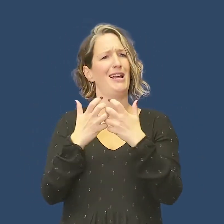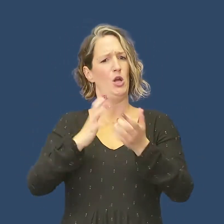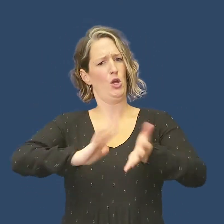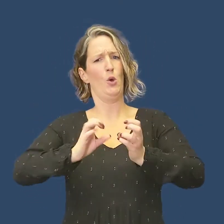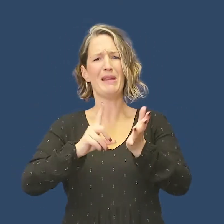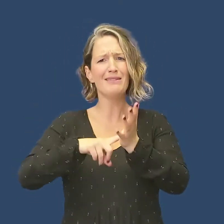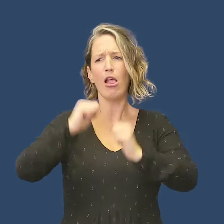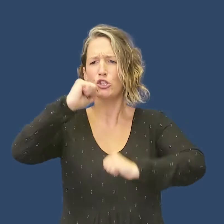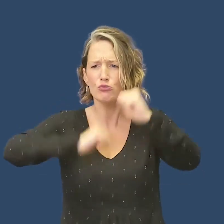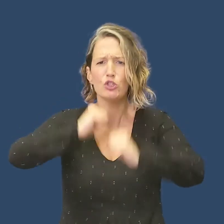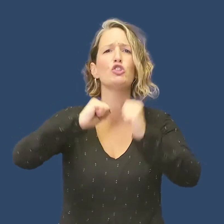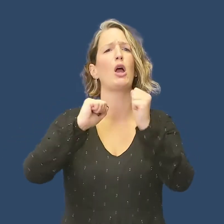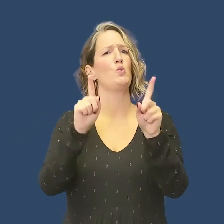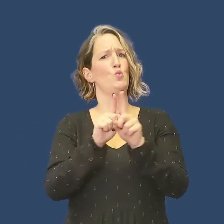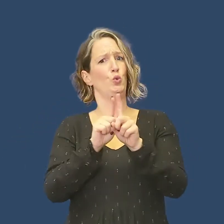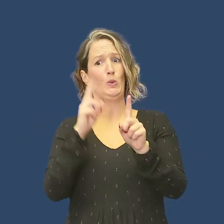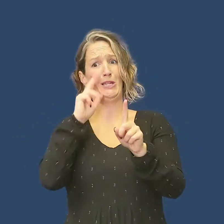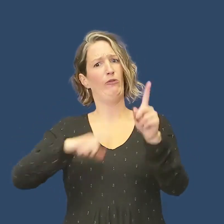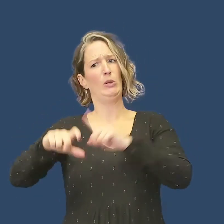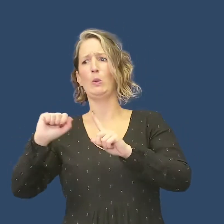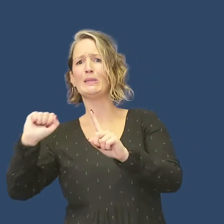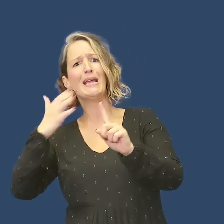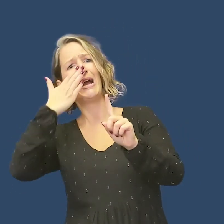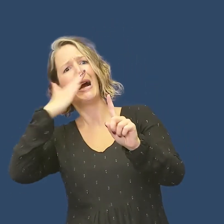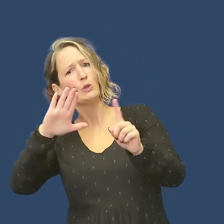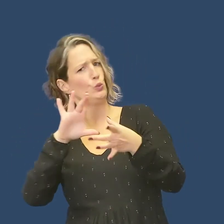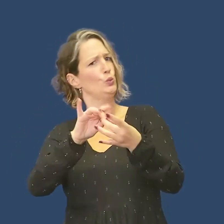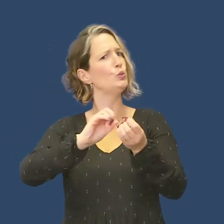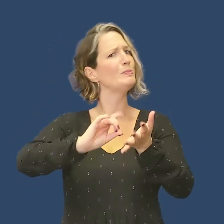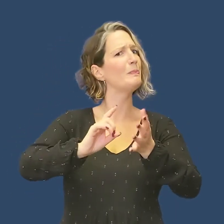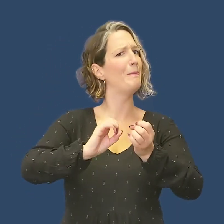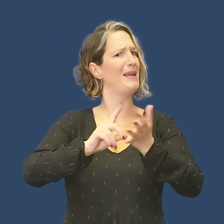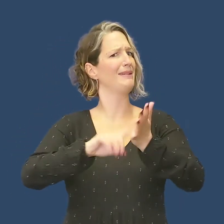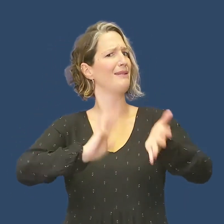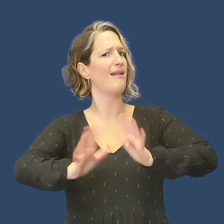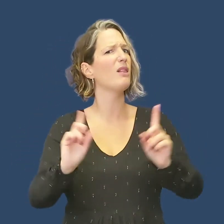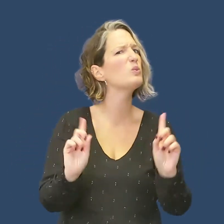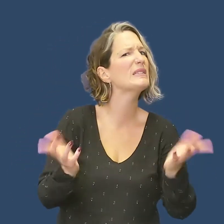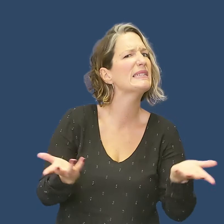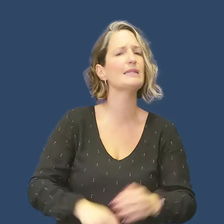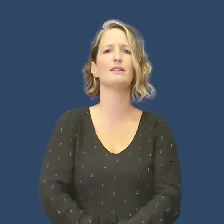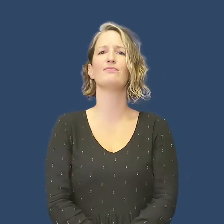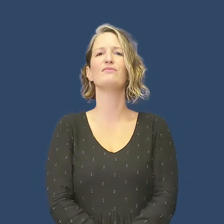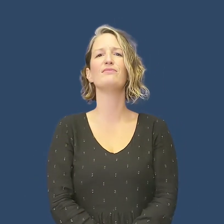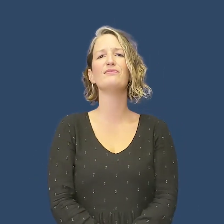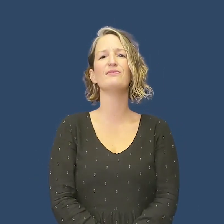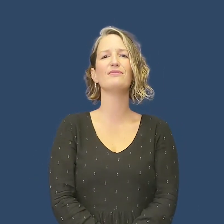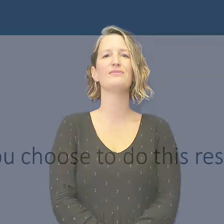Language. Also, how British Sign Language is structured as well as investigating the British Deaf community's attitude to Sign